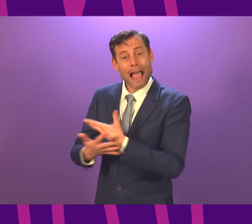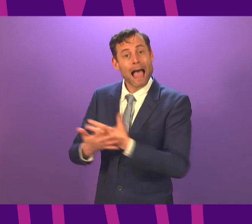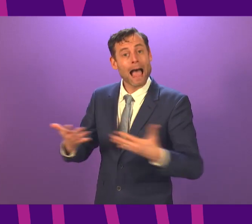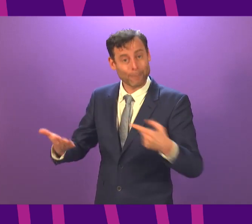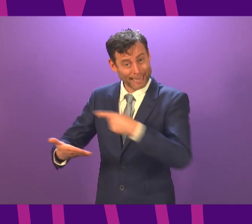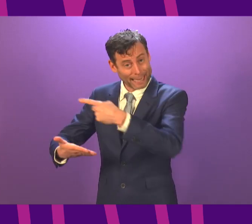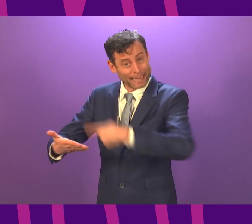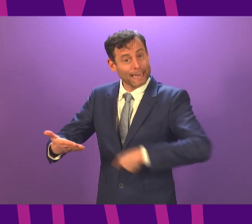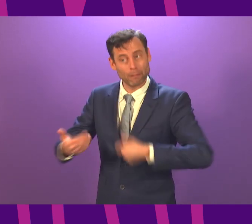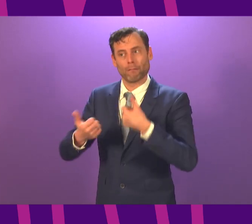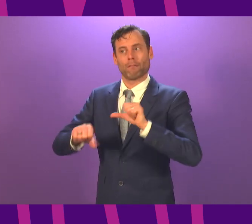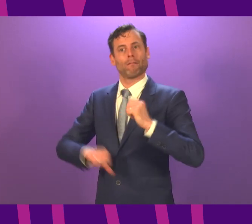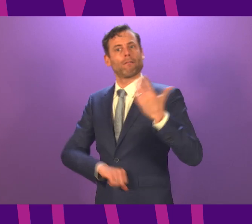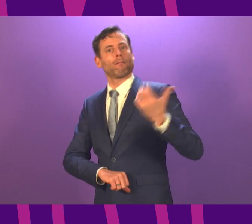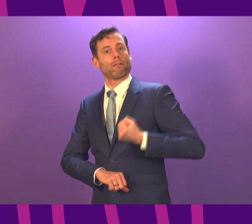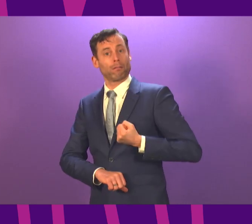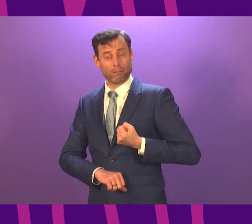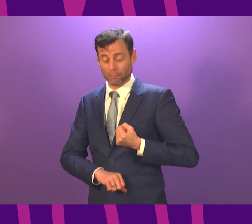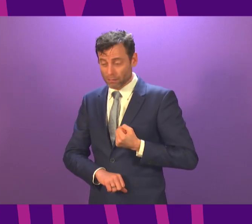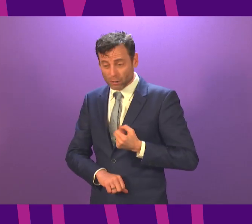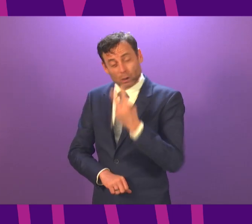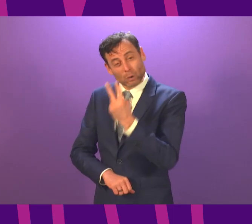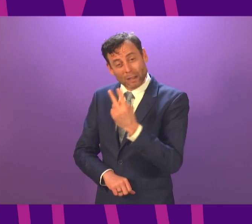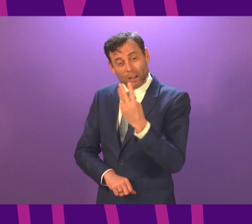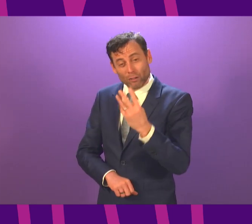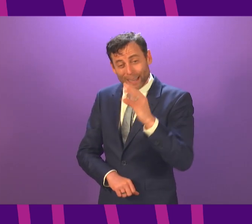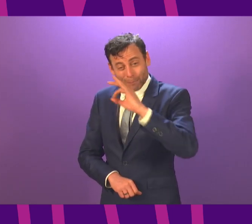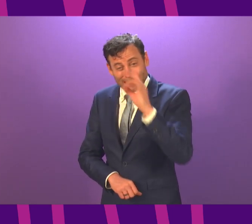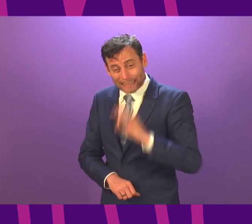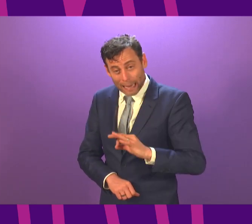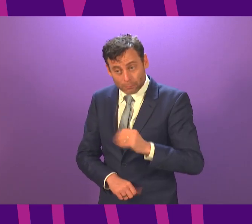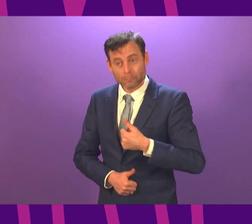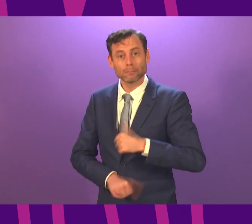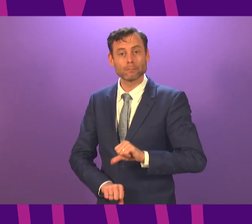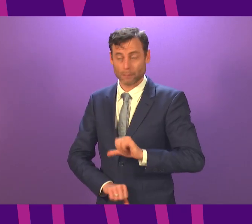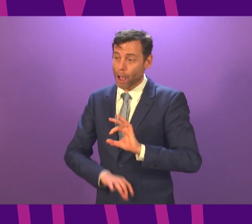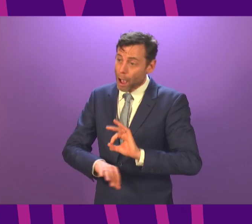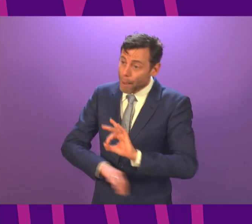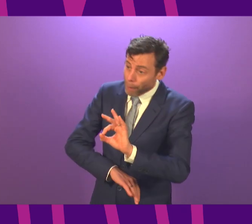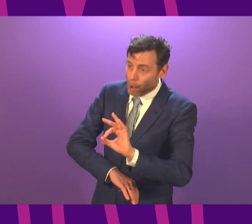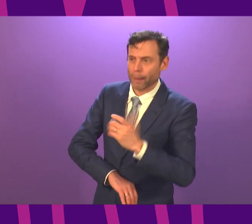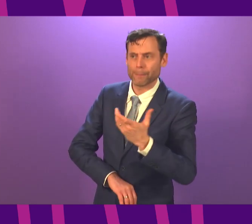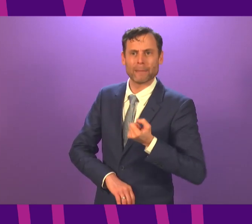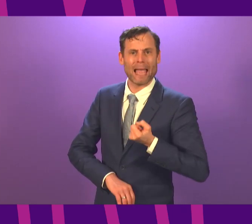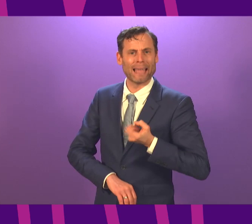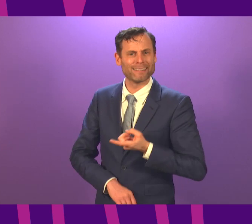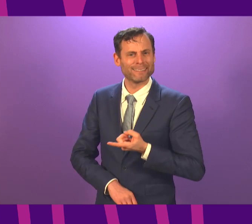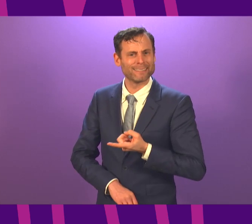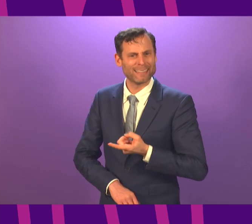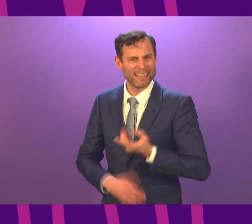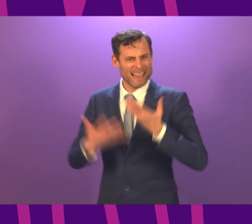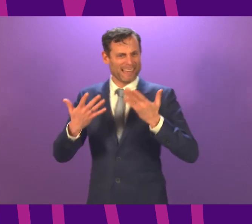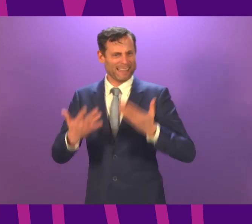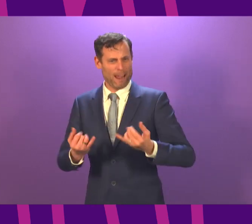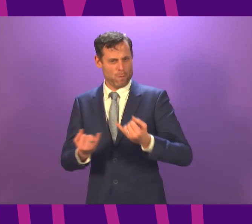than a quarter of individuals who applied to the self-isolation support scheme actually received a payment. With the infection